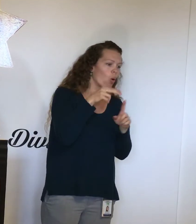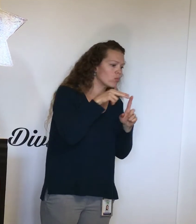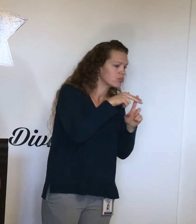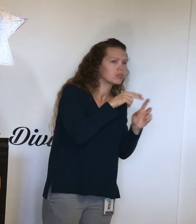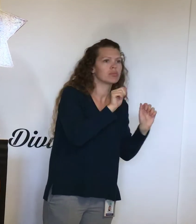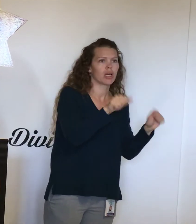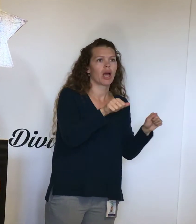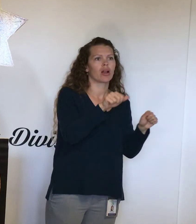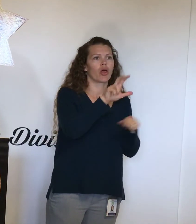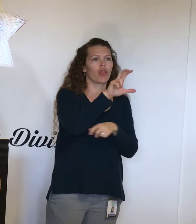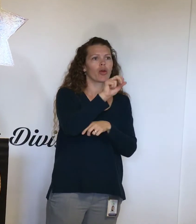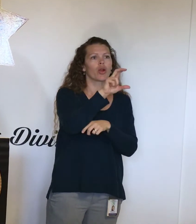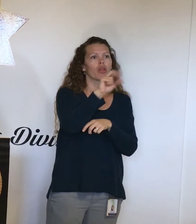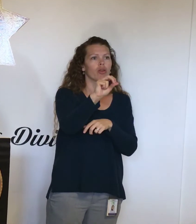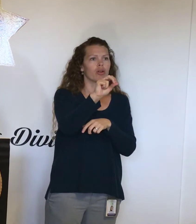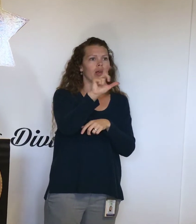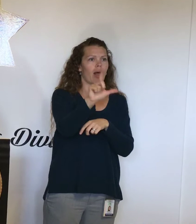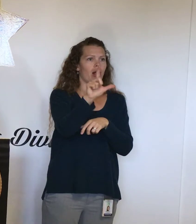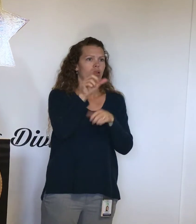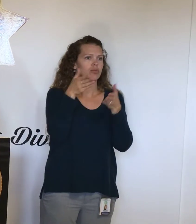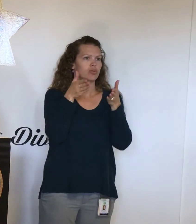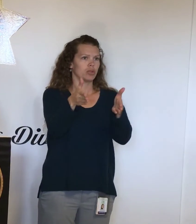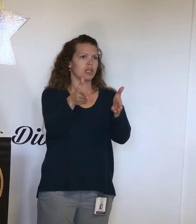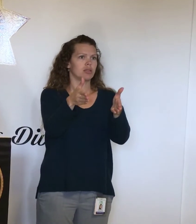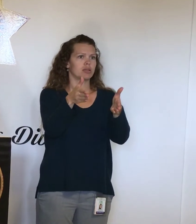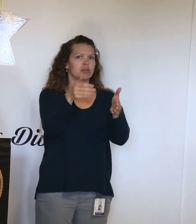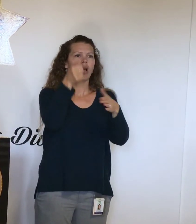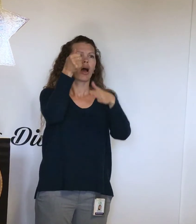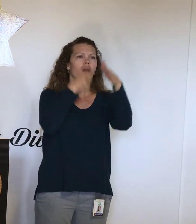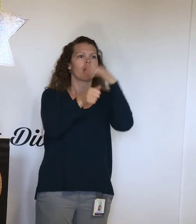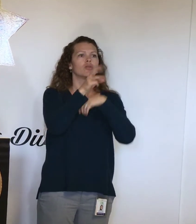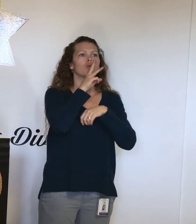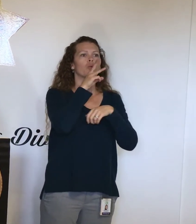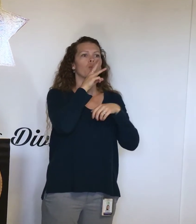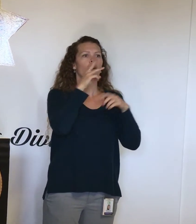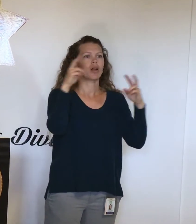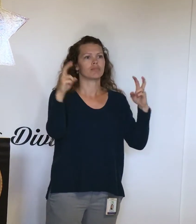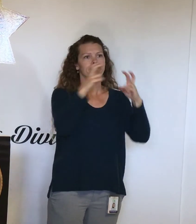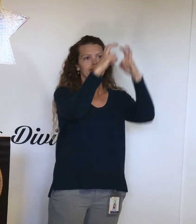that's at 33 L Street here in Eureka, directly underneath the water tower. Thanks.